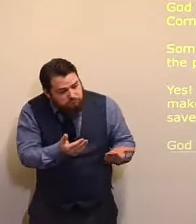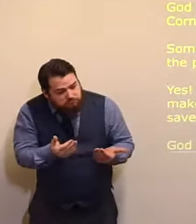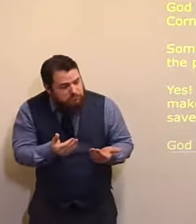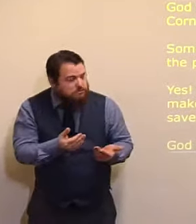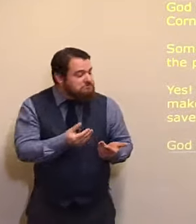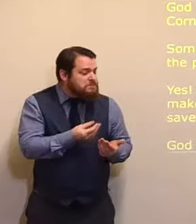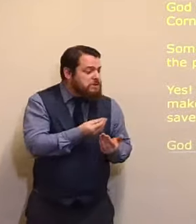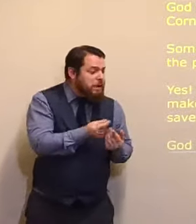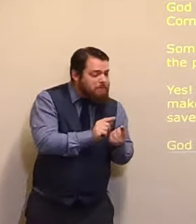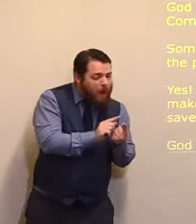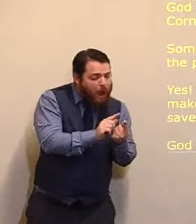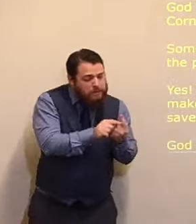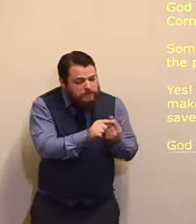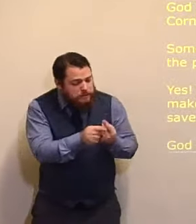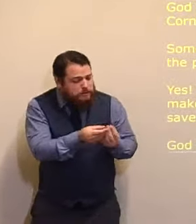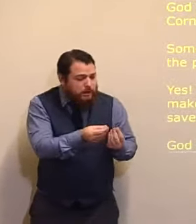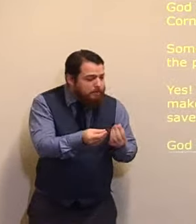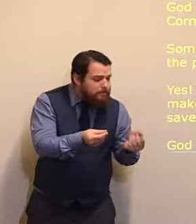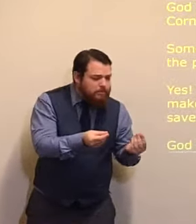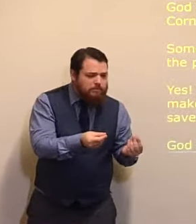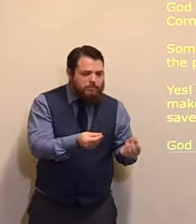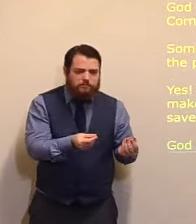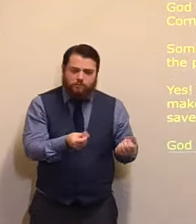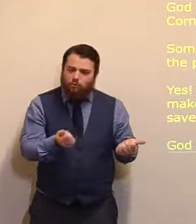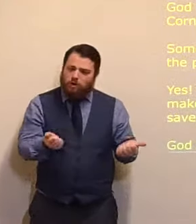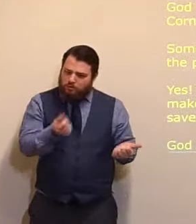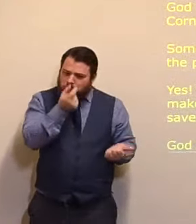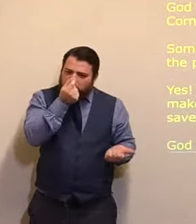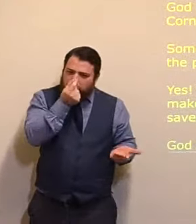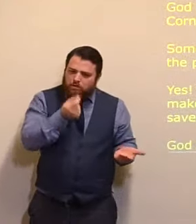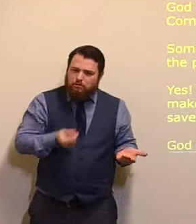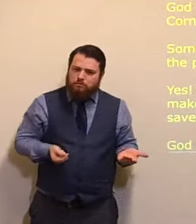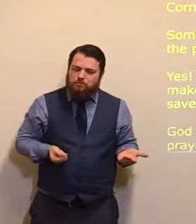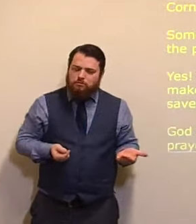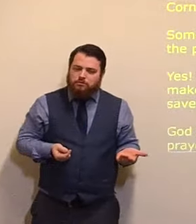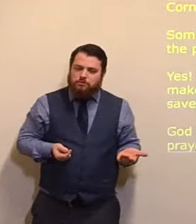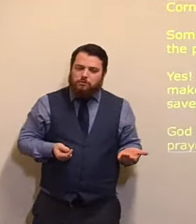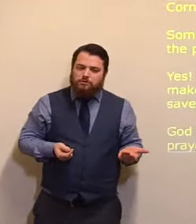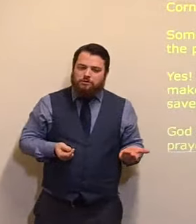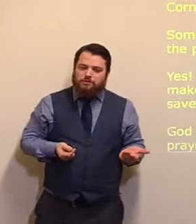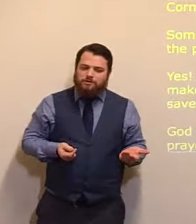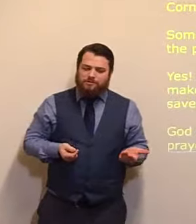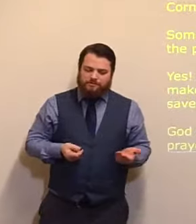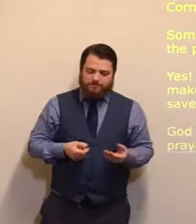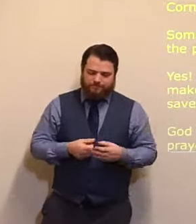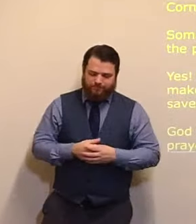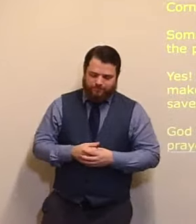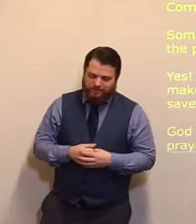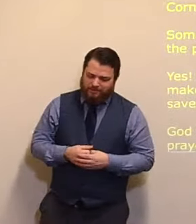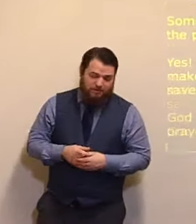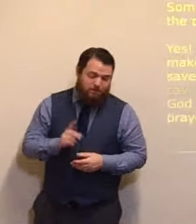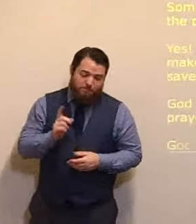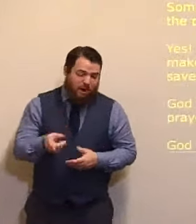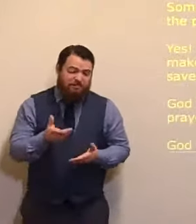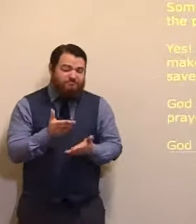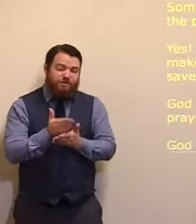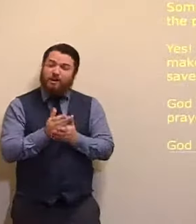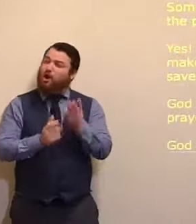remember, my brothers, and sisters, there is always, the common grace, when the sun is